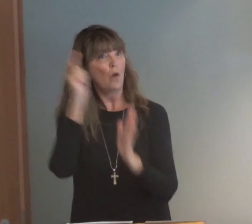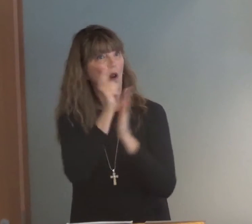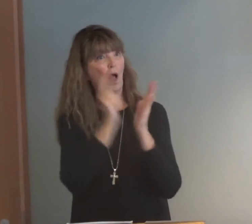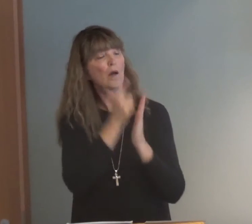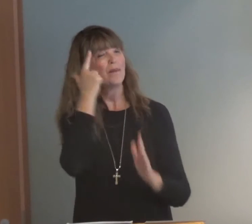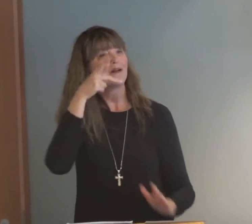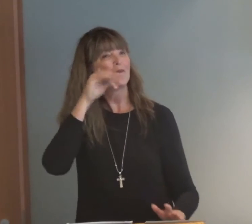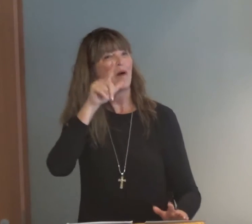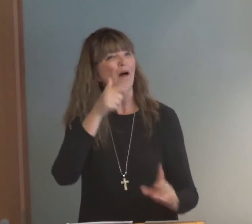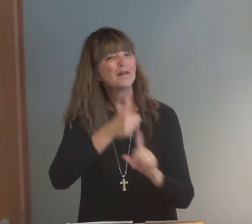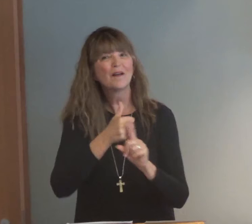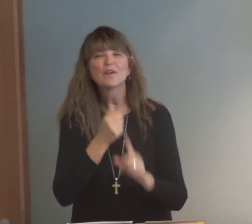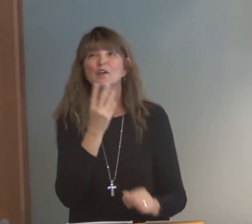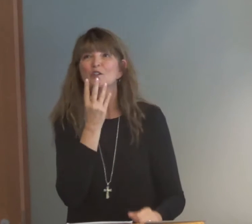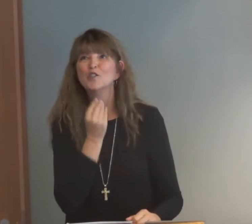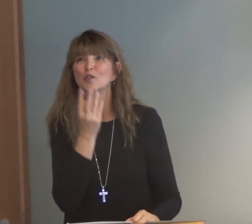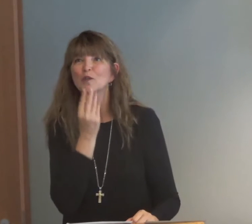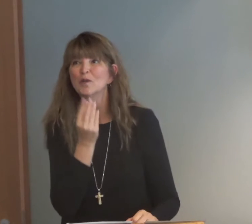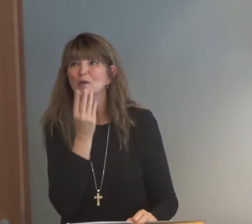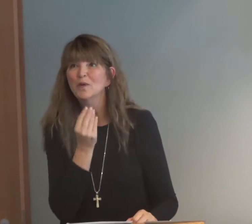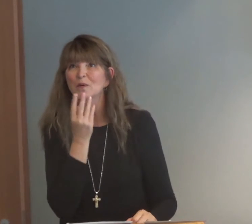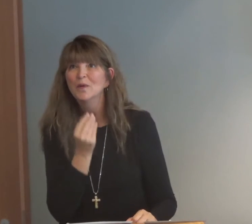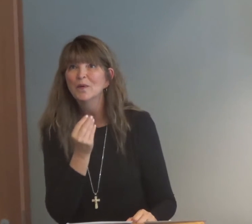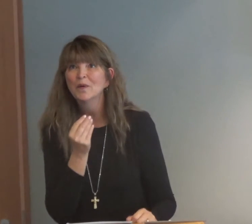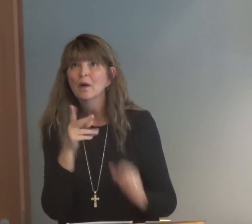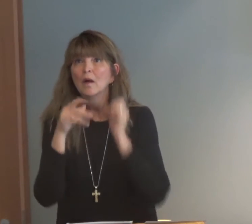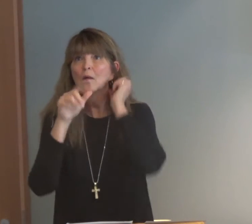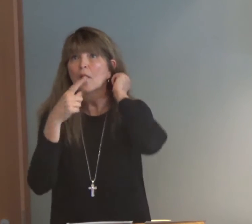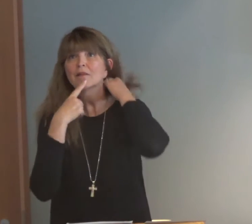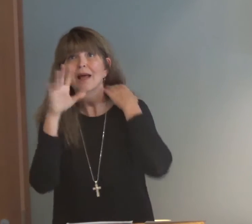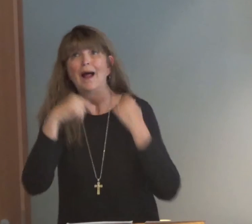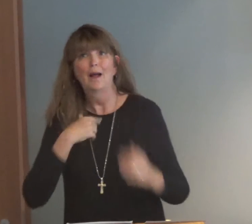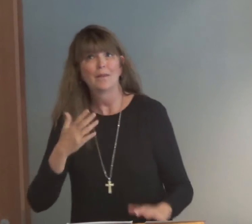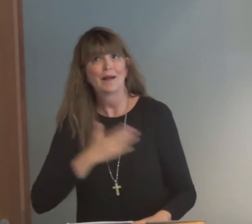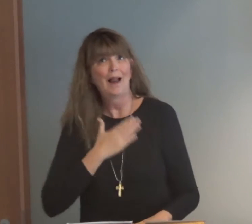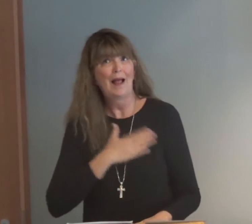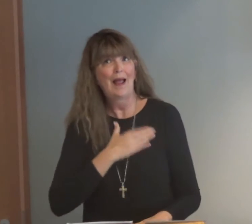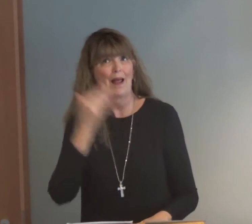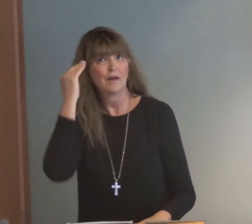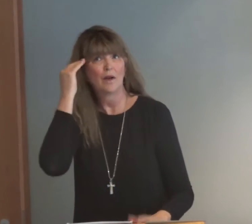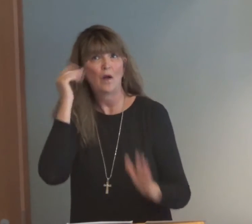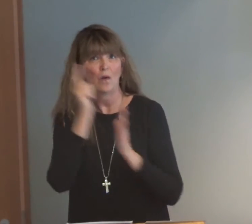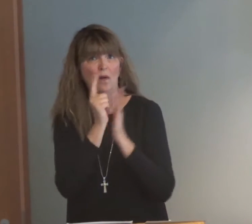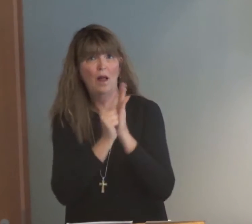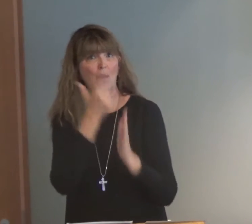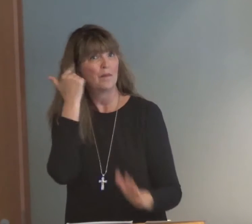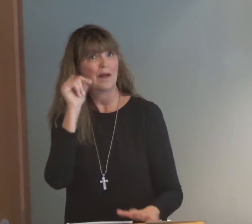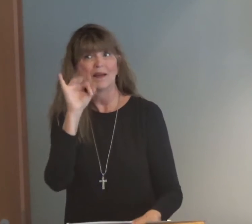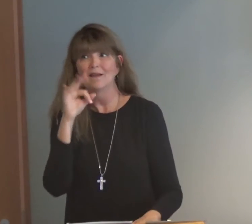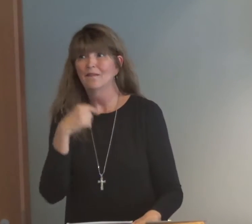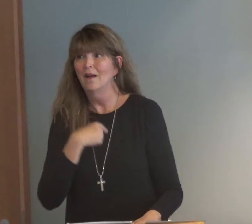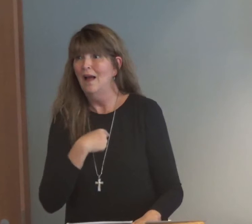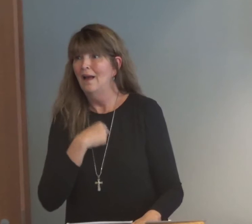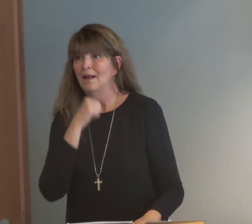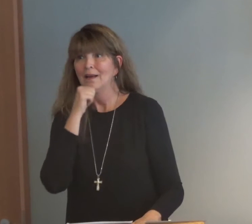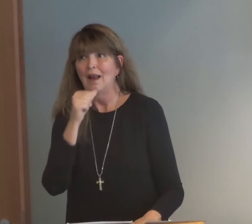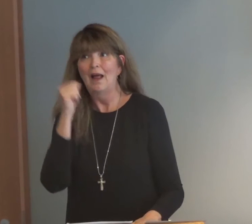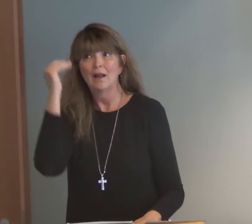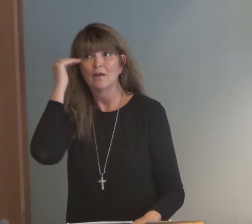So Paul is writing, I'm glad that I know. Because I do have the laws. Paul is Jewish. He says, am so glad that I have